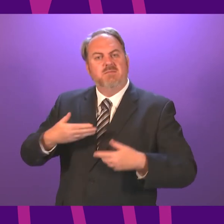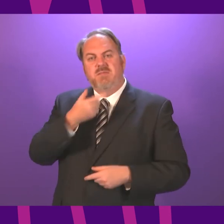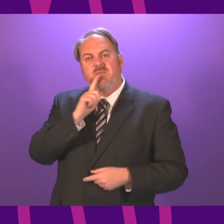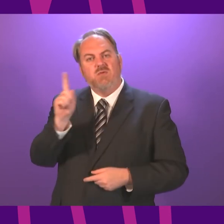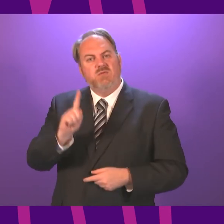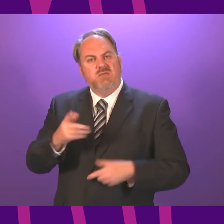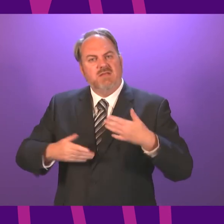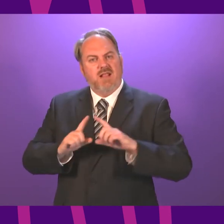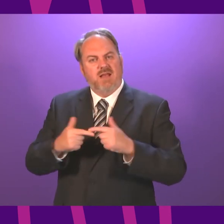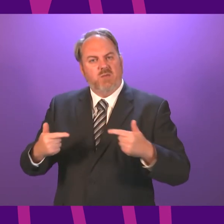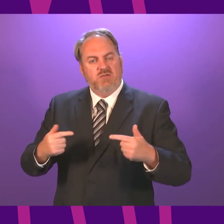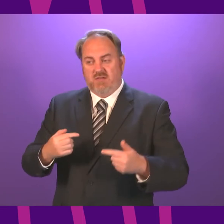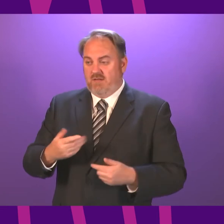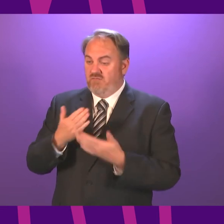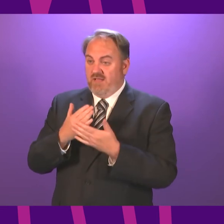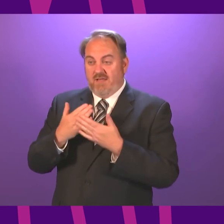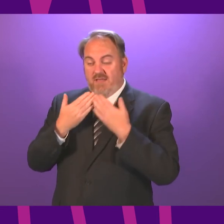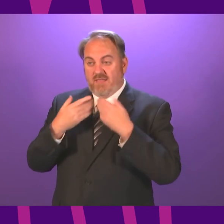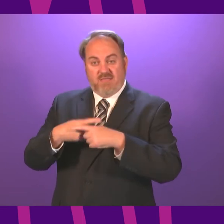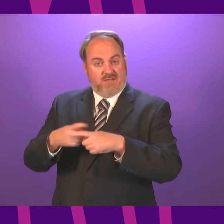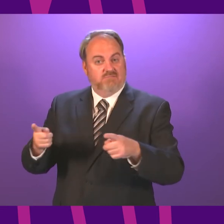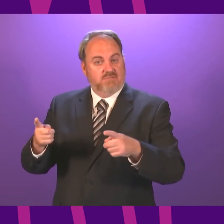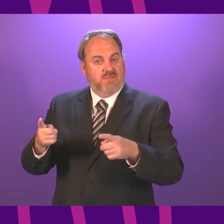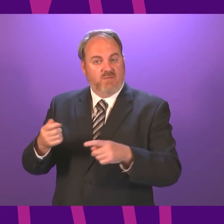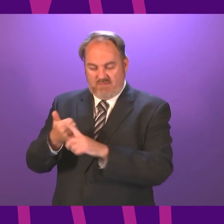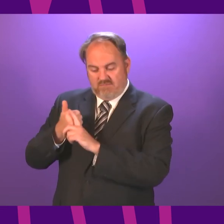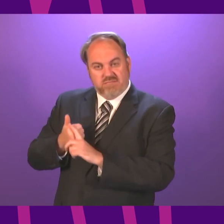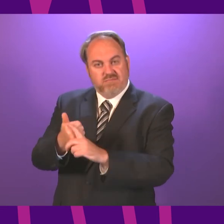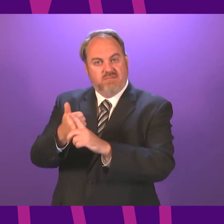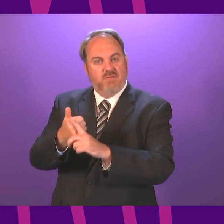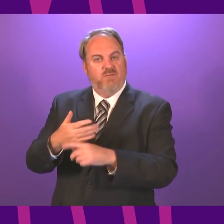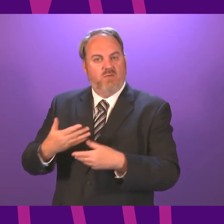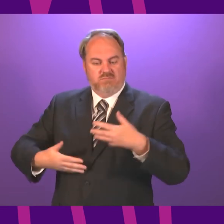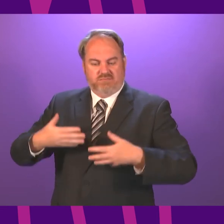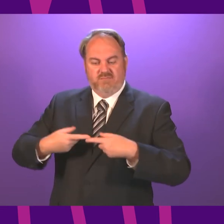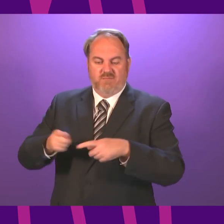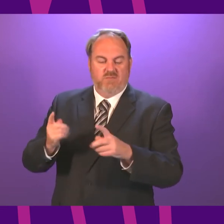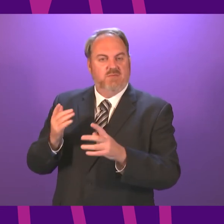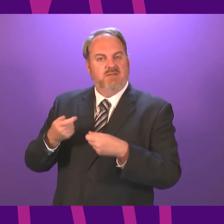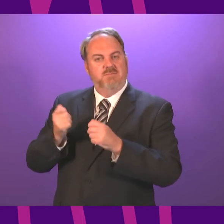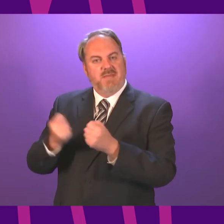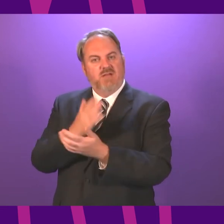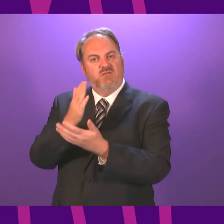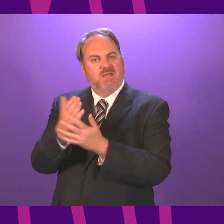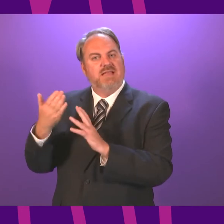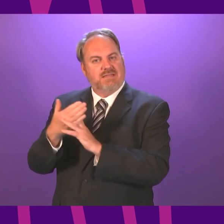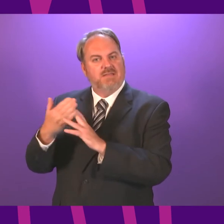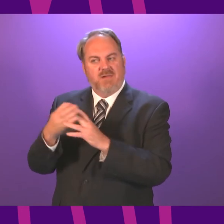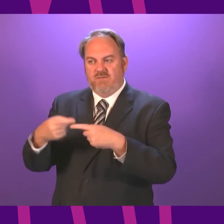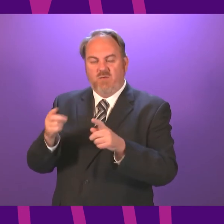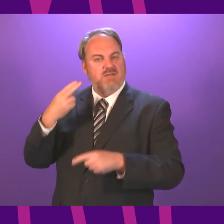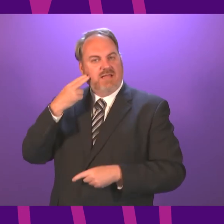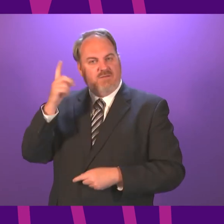community and my constituency, can I thank them for the really outstanding and sustained job that they have done. But it does belie a much more